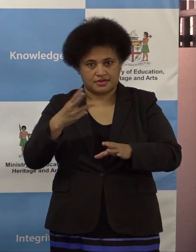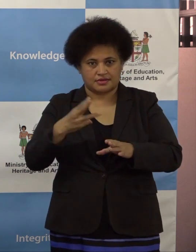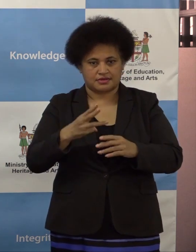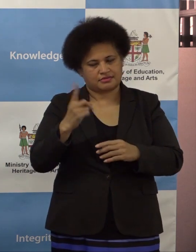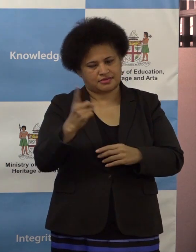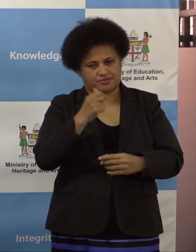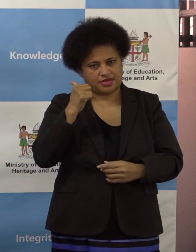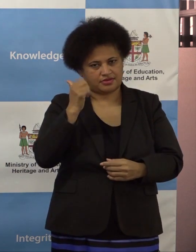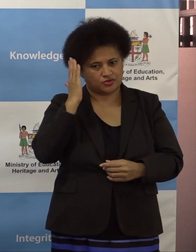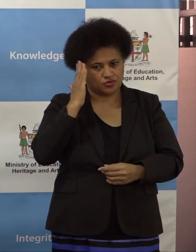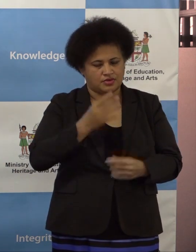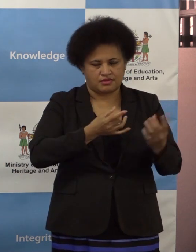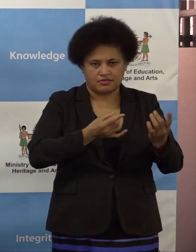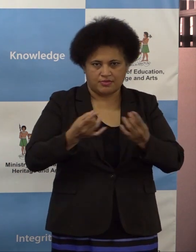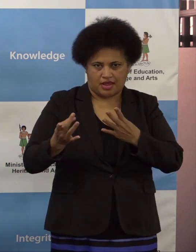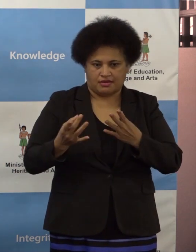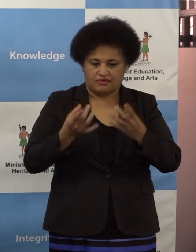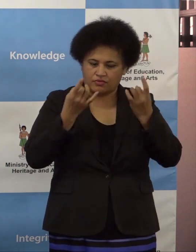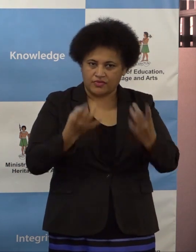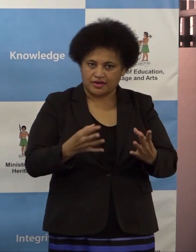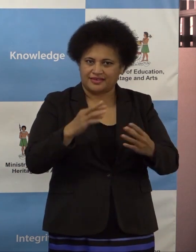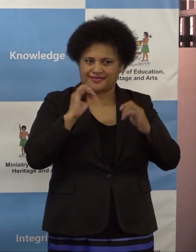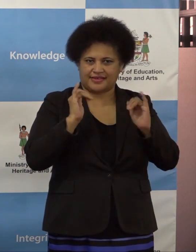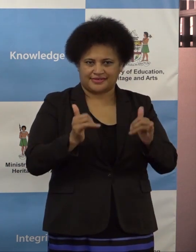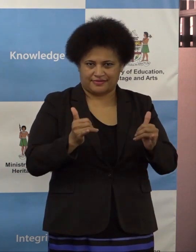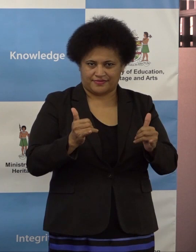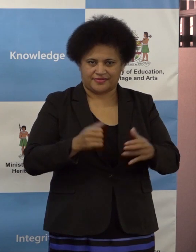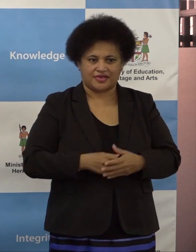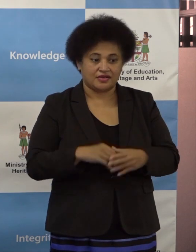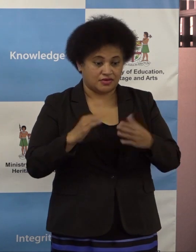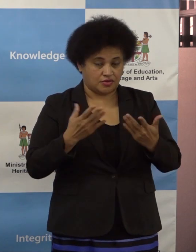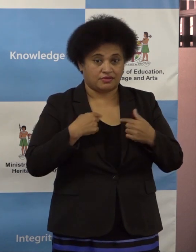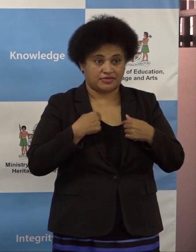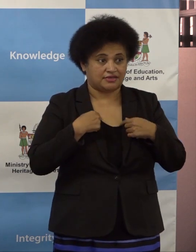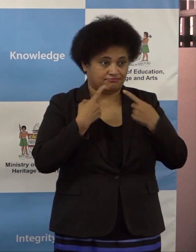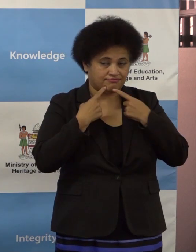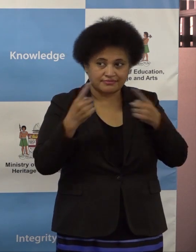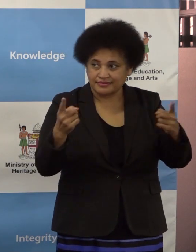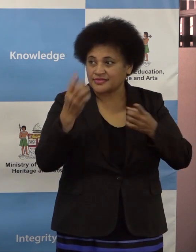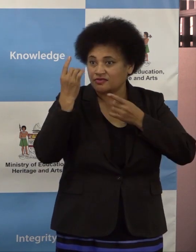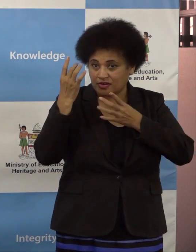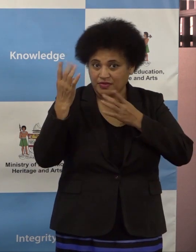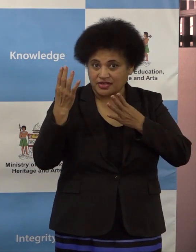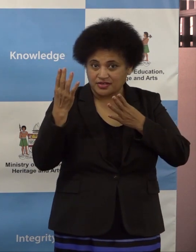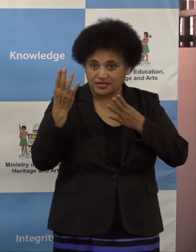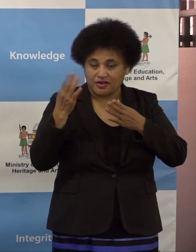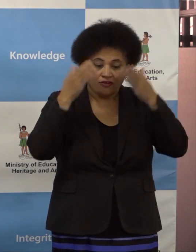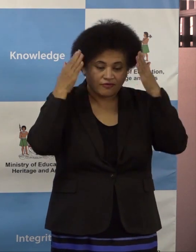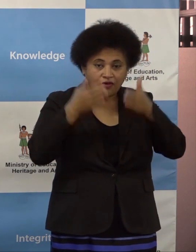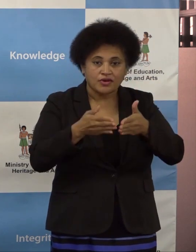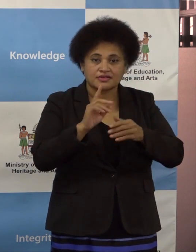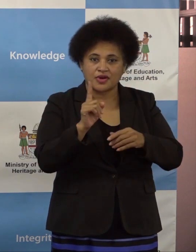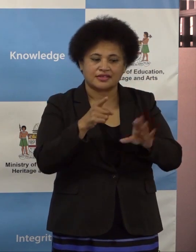examination on the dates announced. So ladies and gentlemen, the information I have provided is for years 12 and